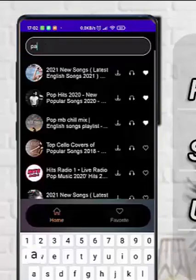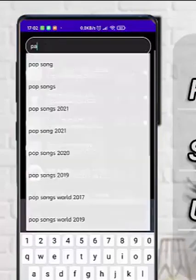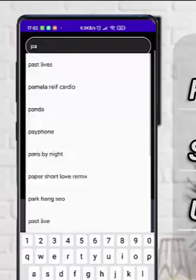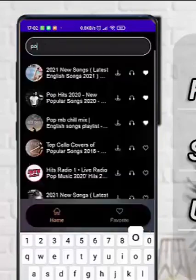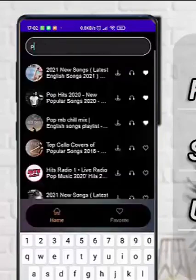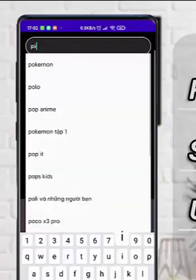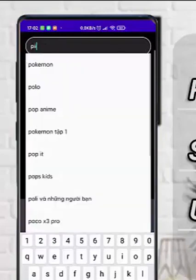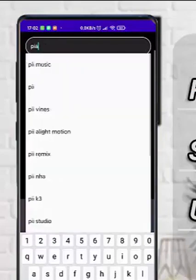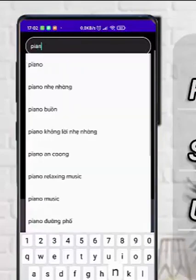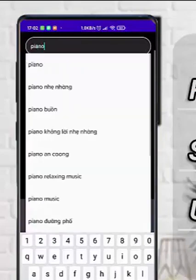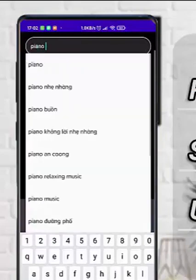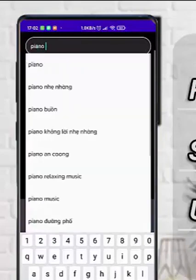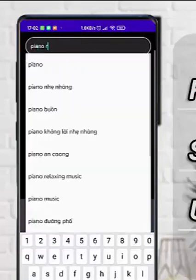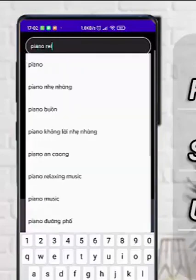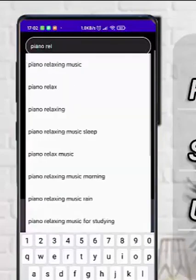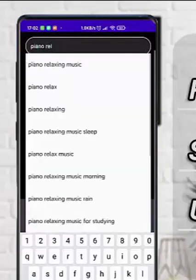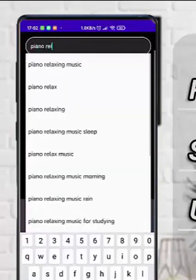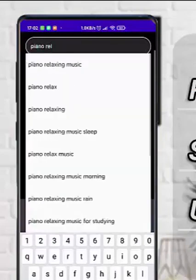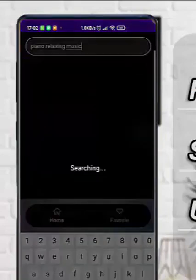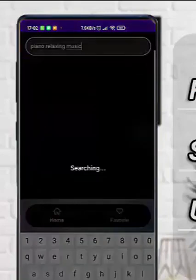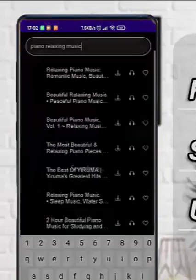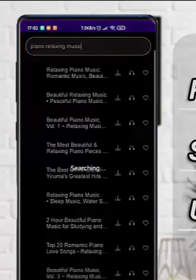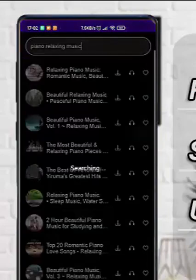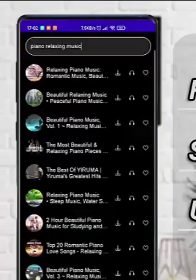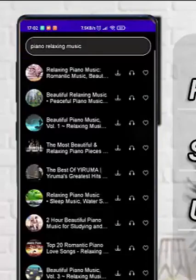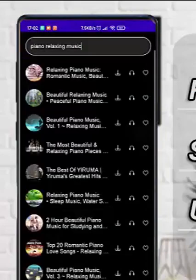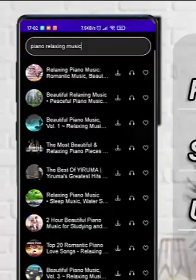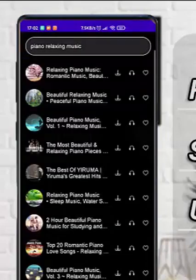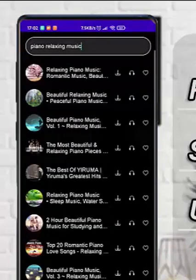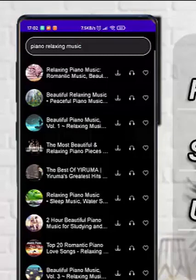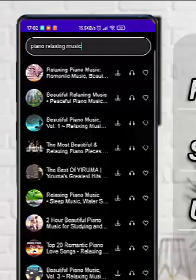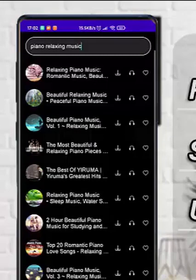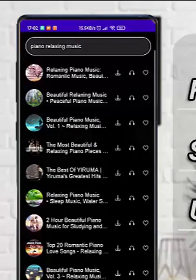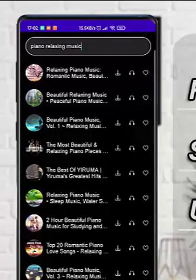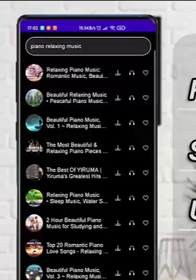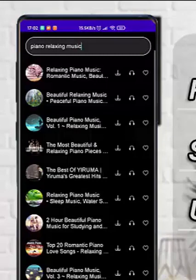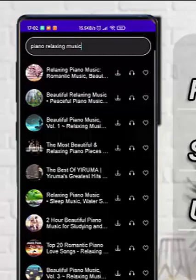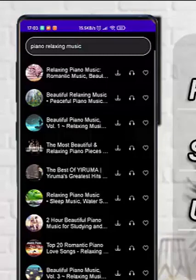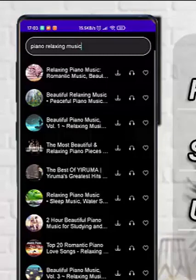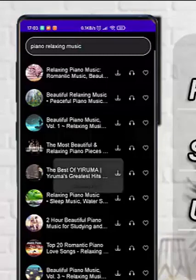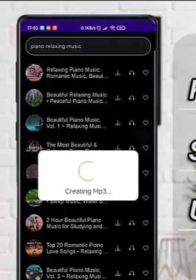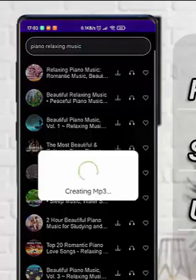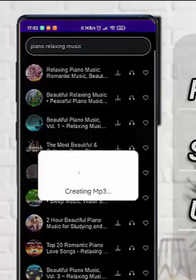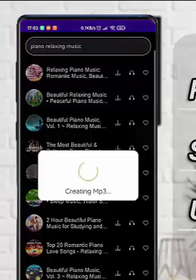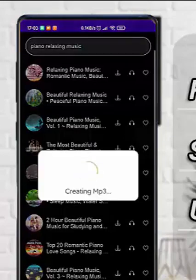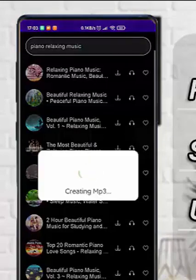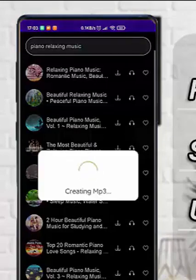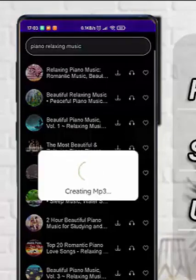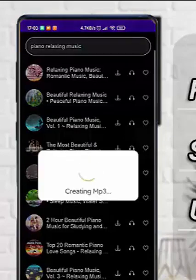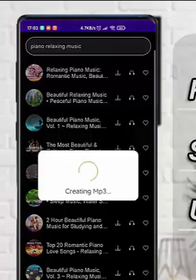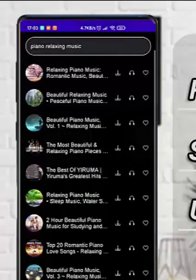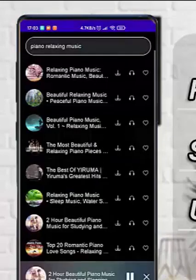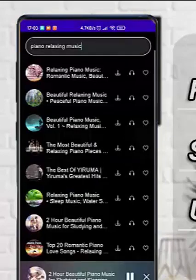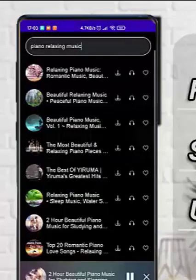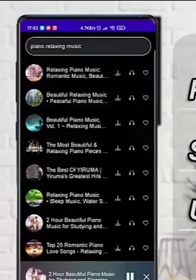lovers. It's completely free. You can listen to music online or download unlimited music to use whenever you don't have internet. The powerful search function